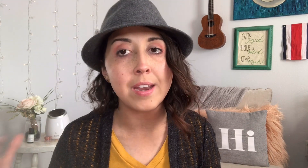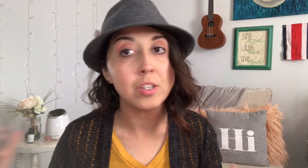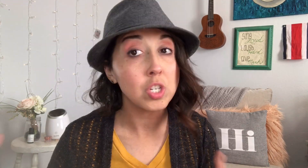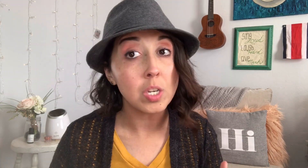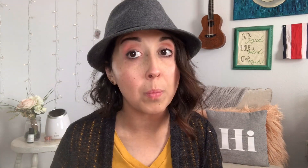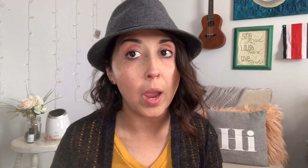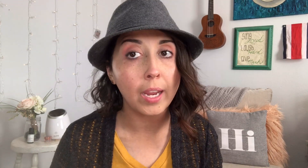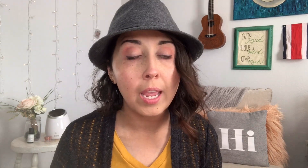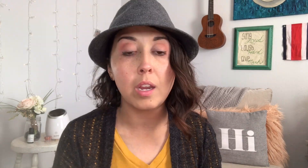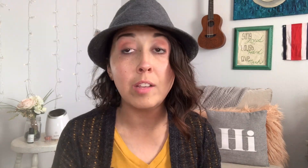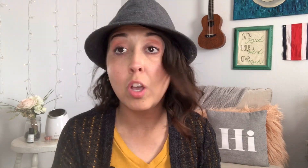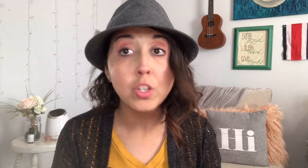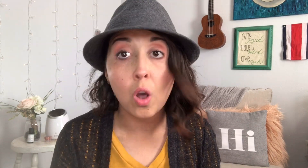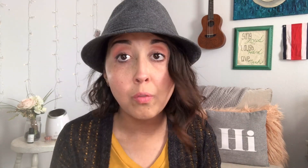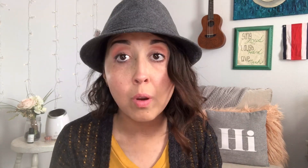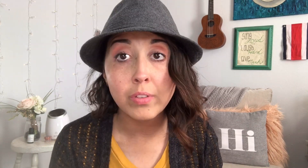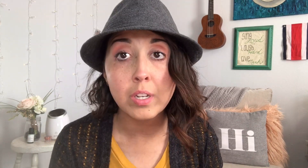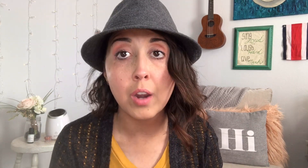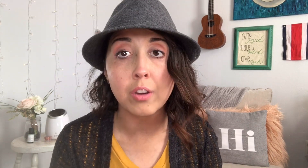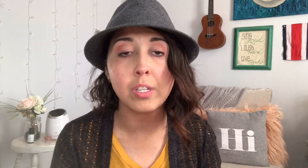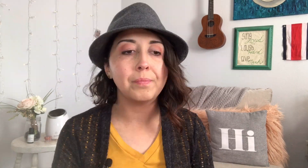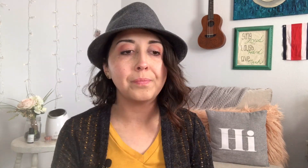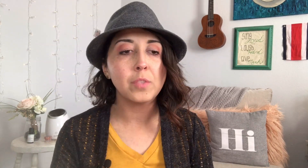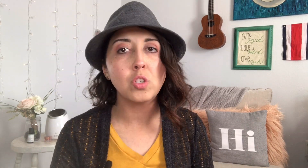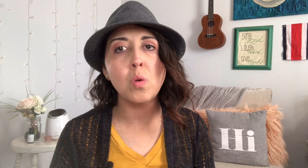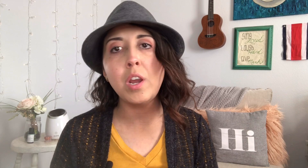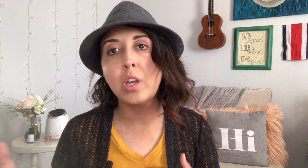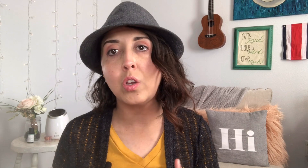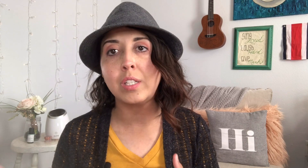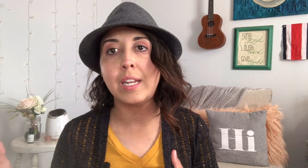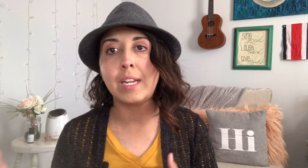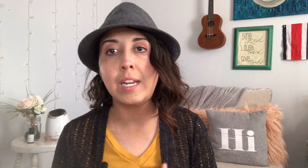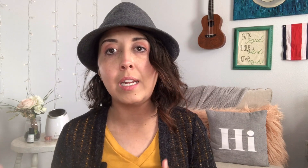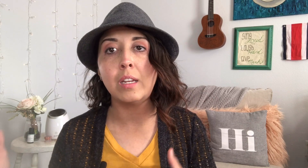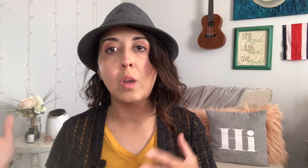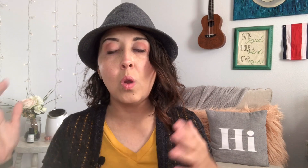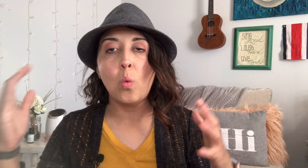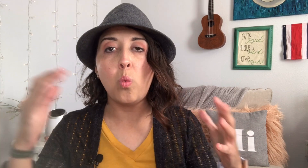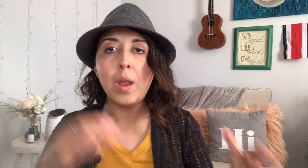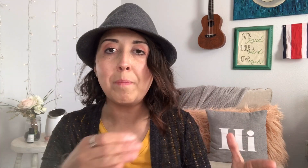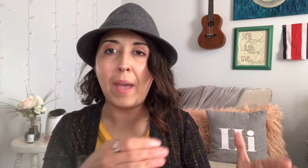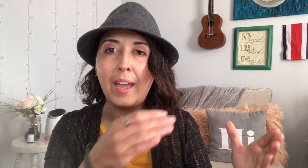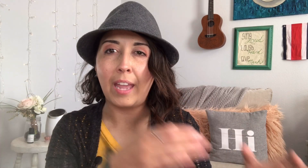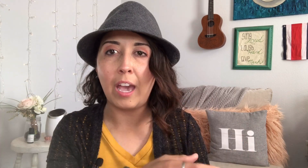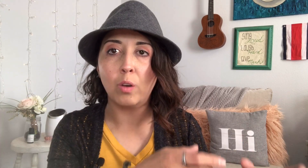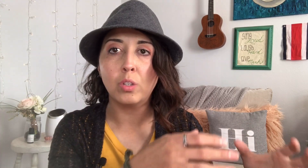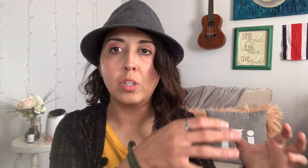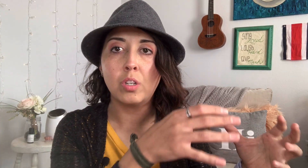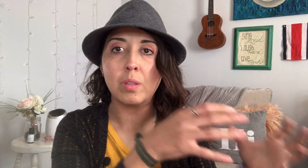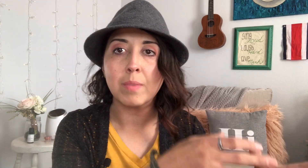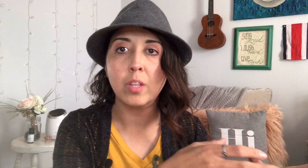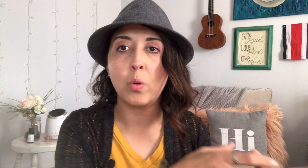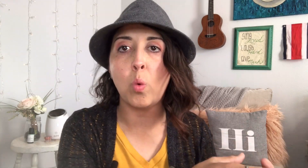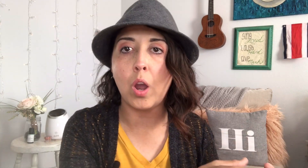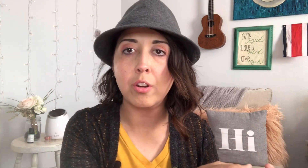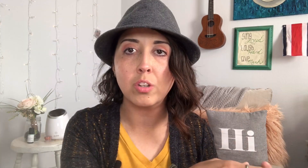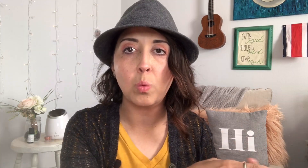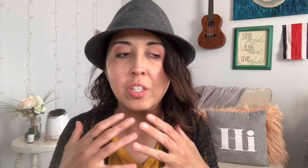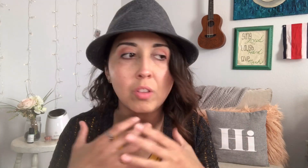shipwreck he lost all four of his daughters the story goes that he went back out to the middle of the waters we just